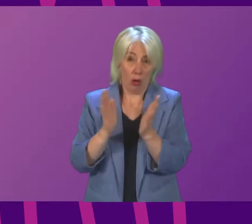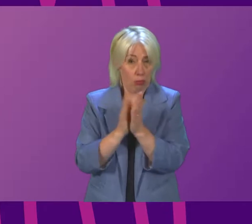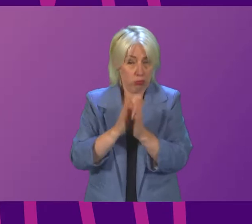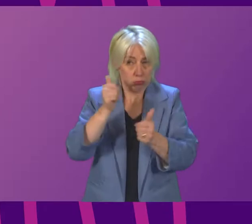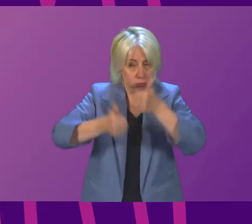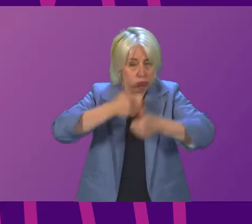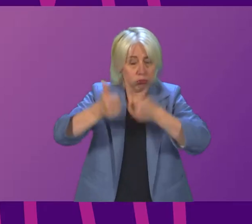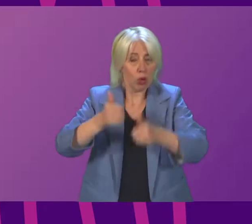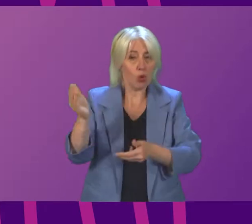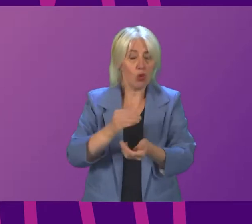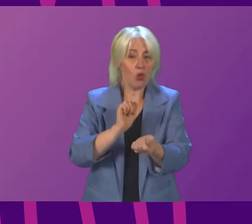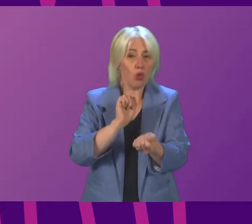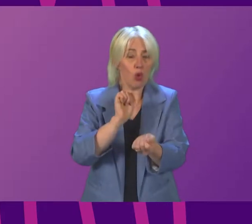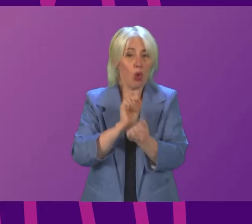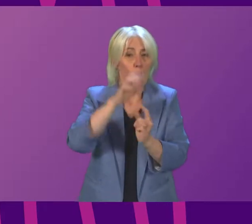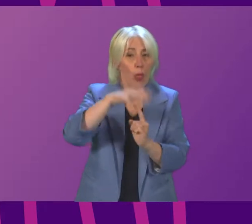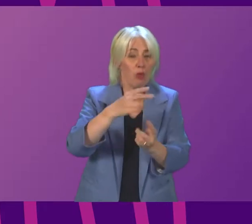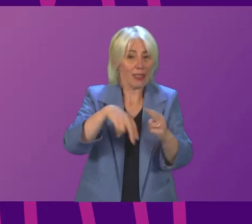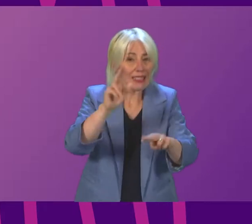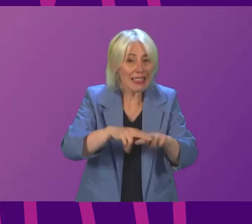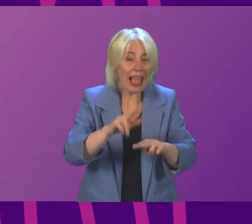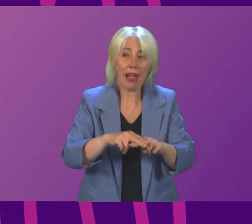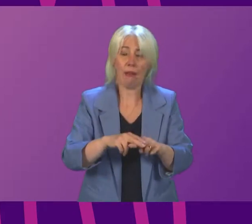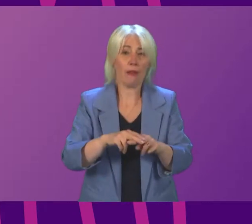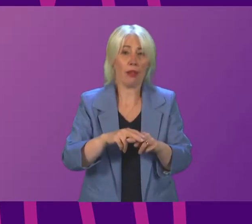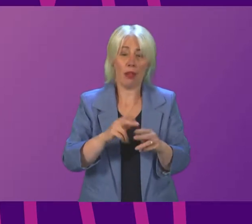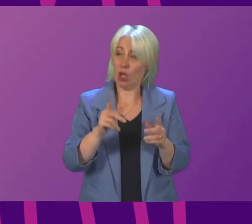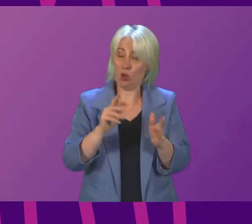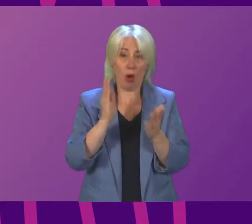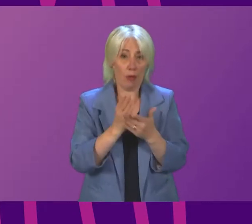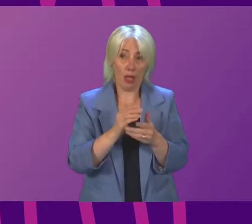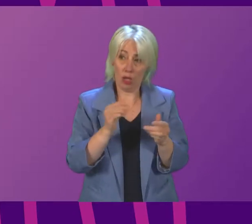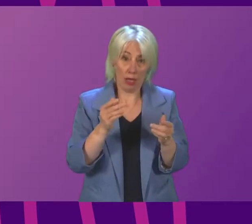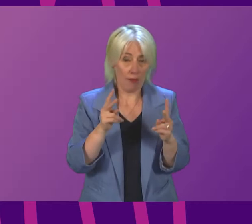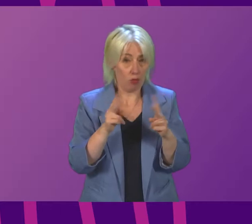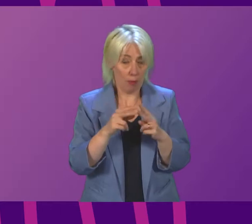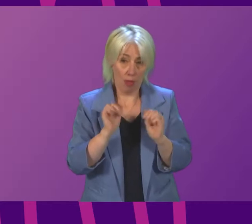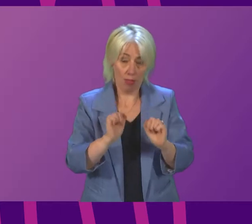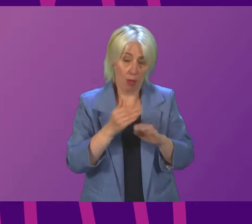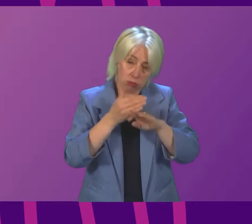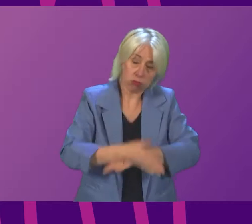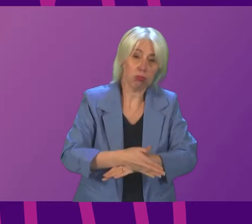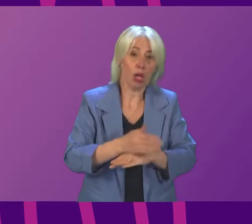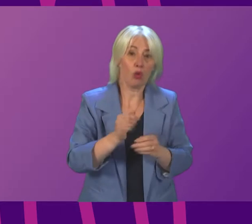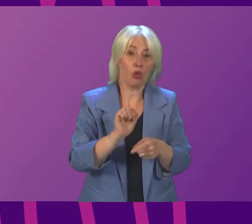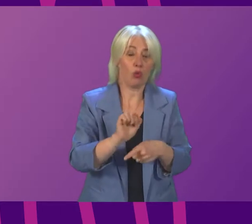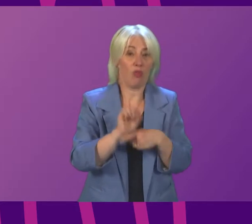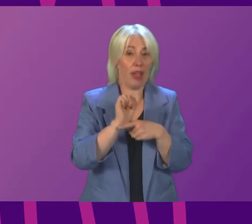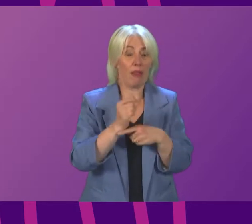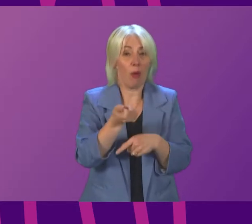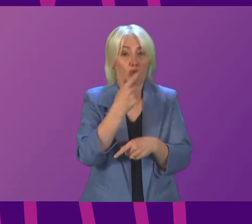and the prison officers and commit to redoubling their efforts to make sure that we can keep drugs out of our prisons. Julian Mackay.